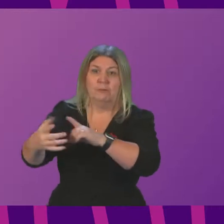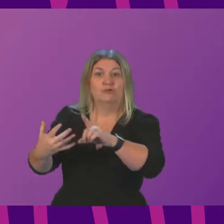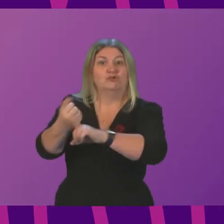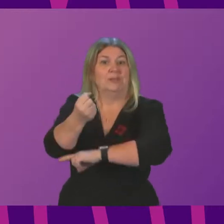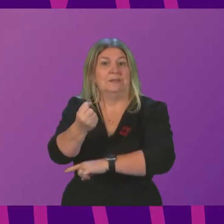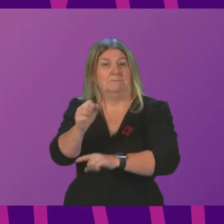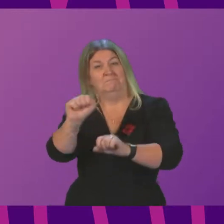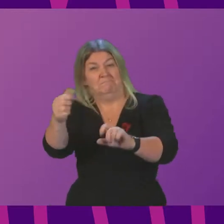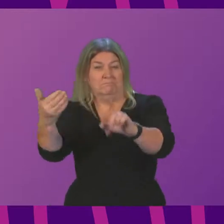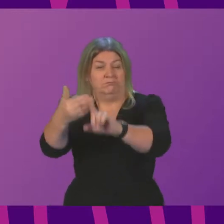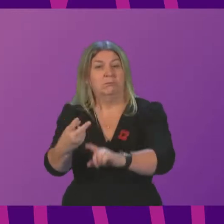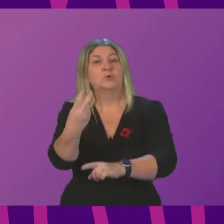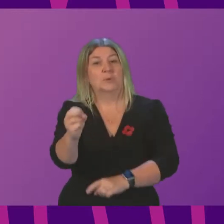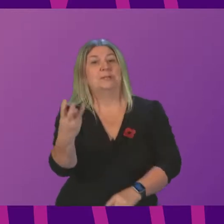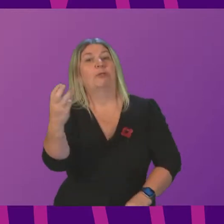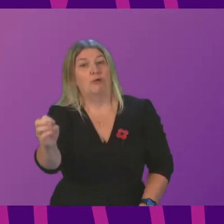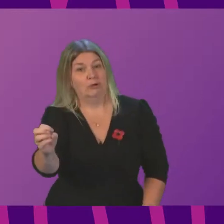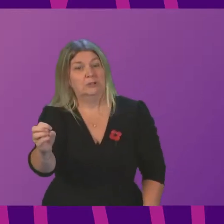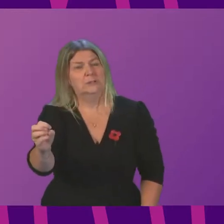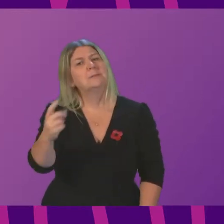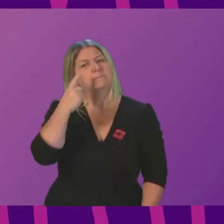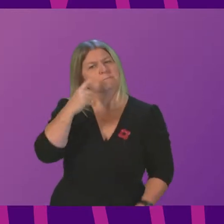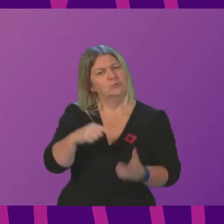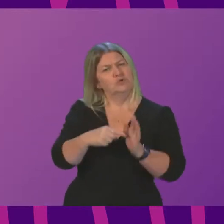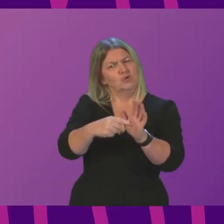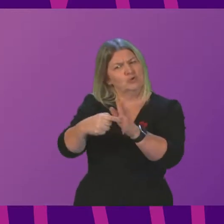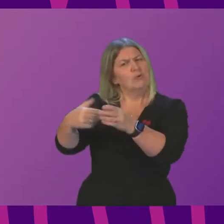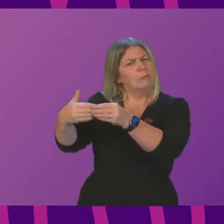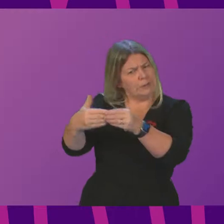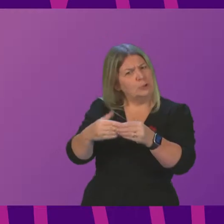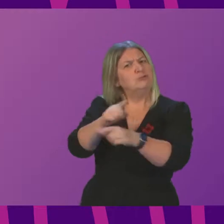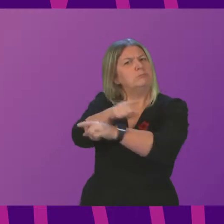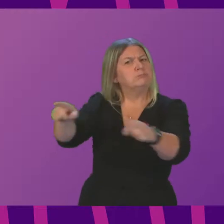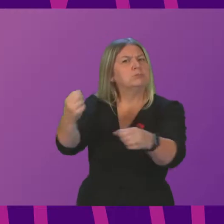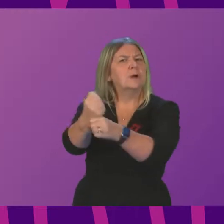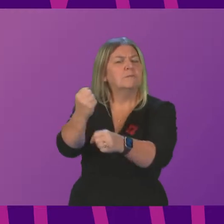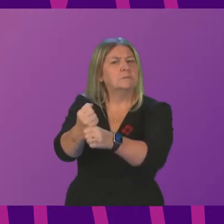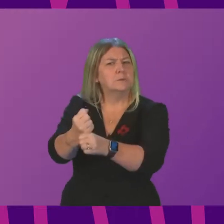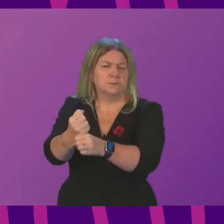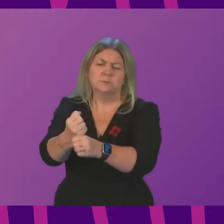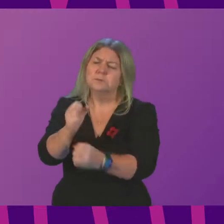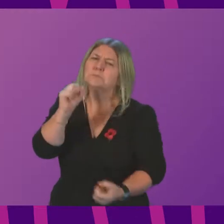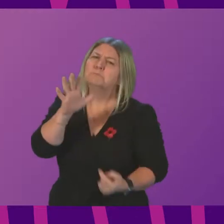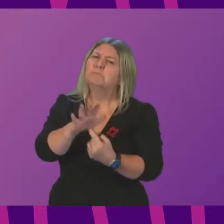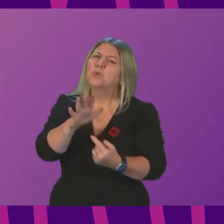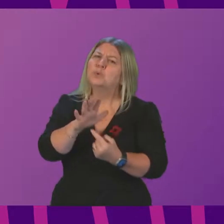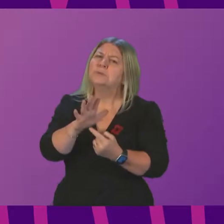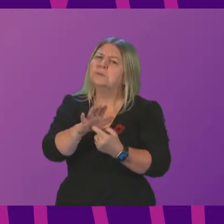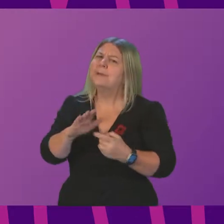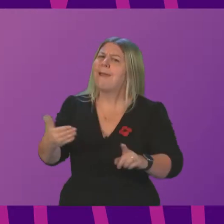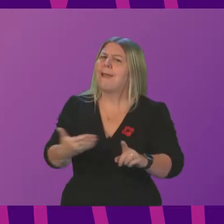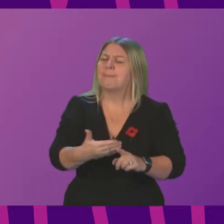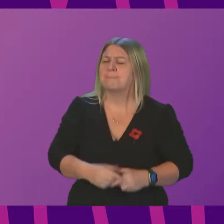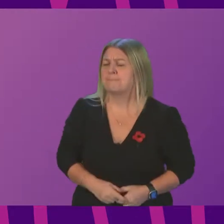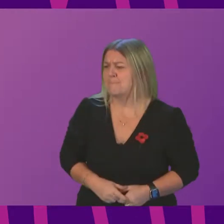endorsed the statement demonstrating the leadership of these governments to this important objective. Fiona Hislop. I